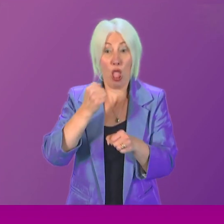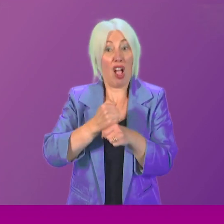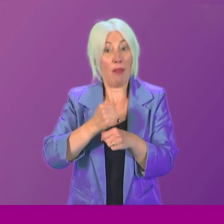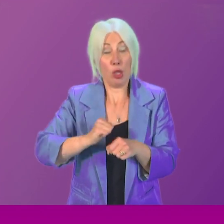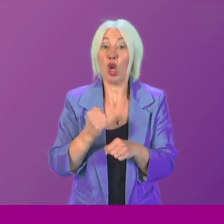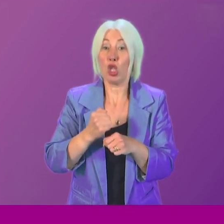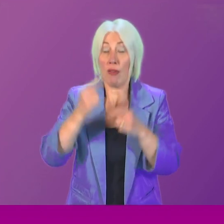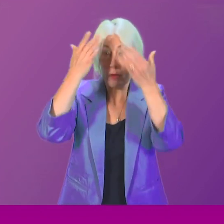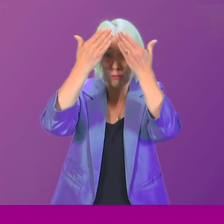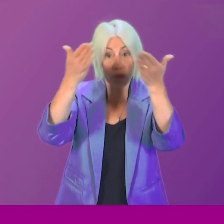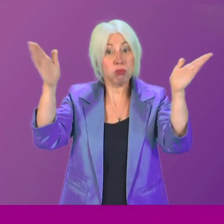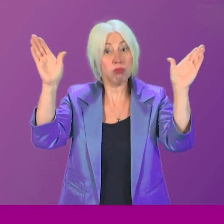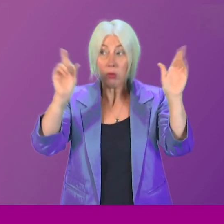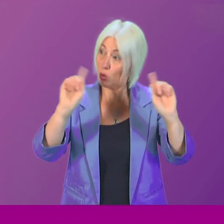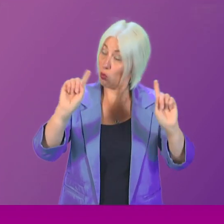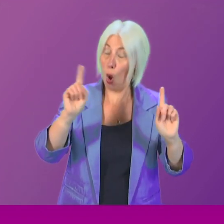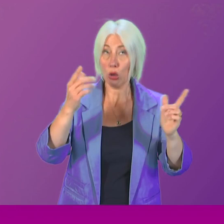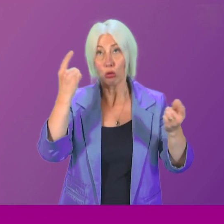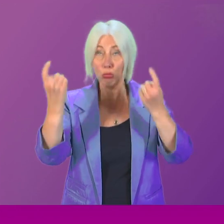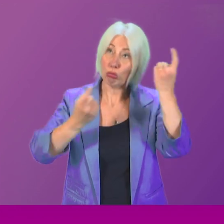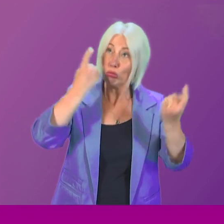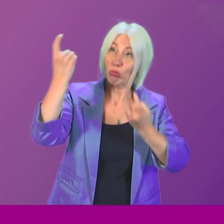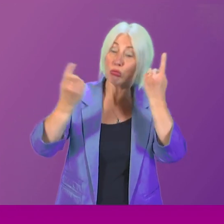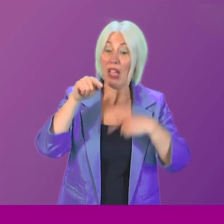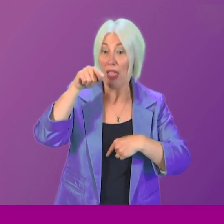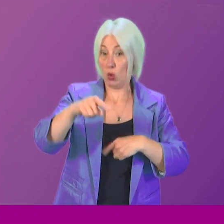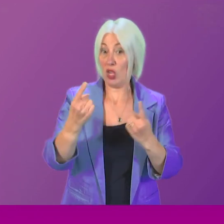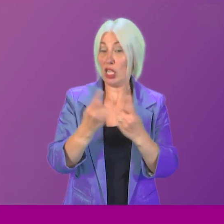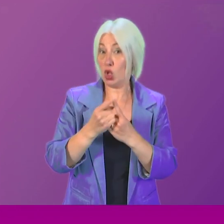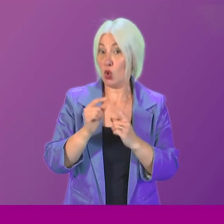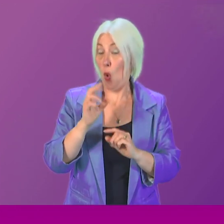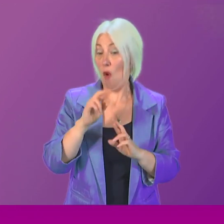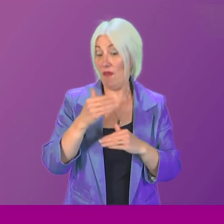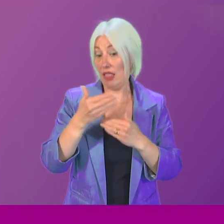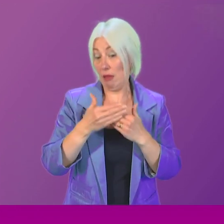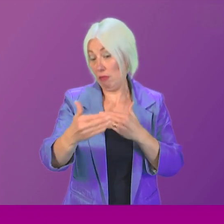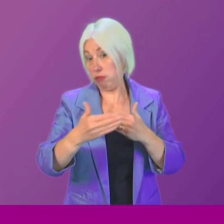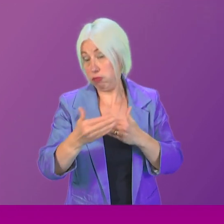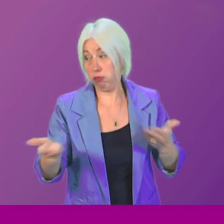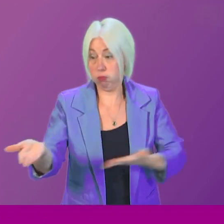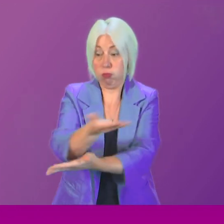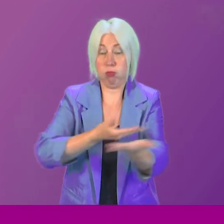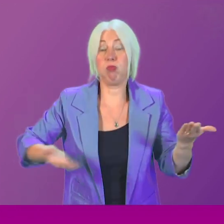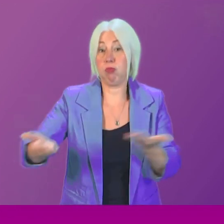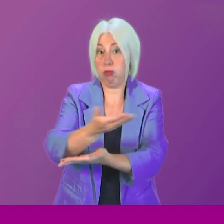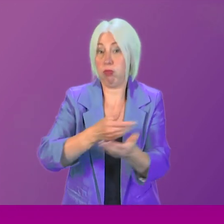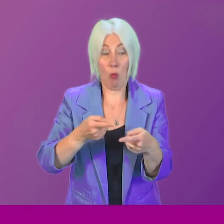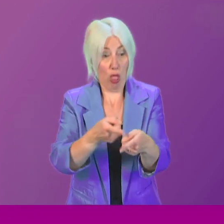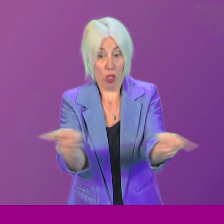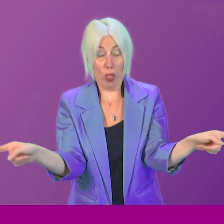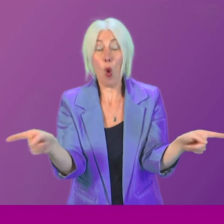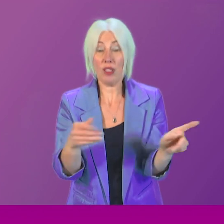is open to this and it is one of the issues that we will seek to have further discussions on with those